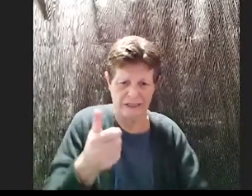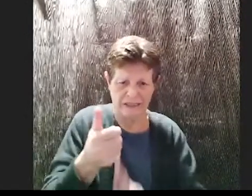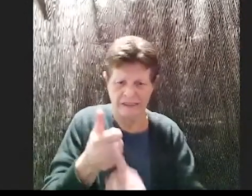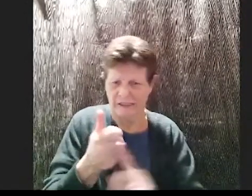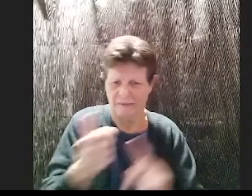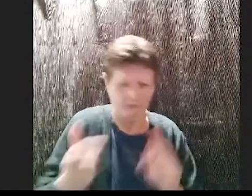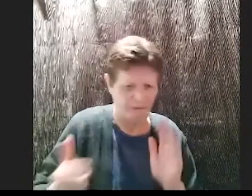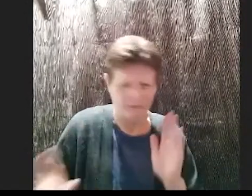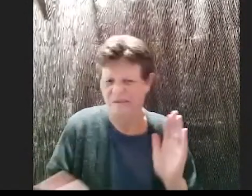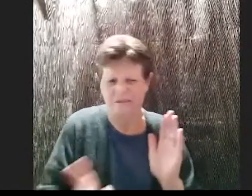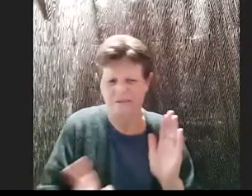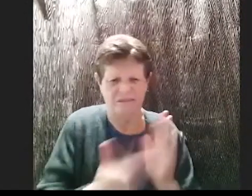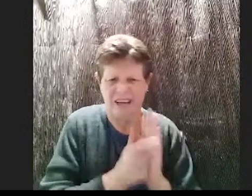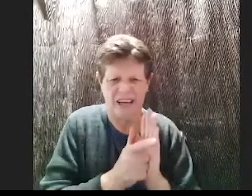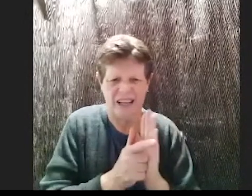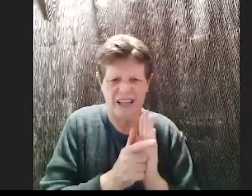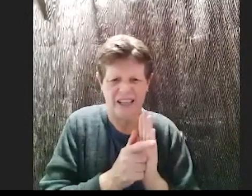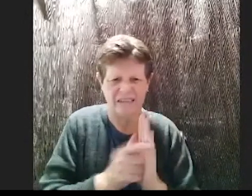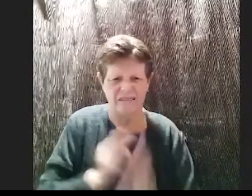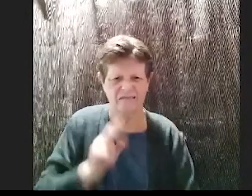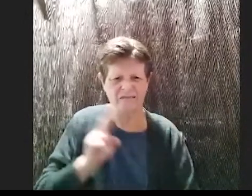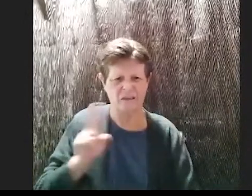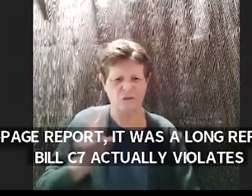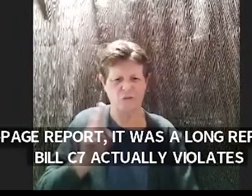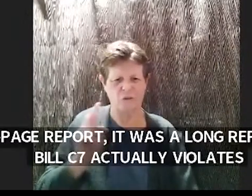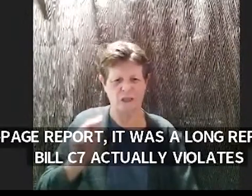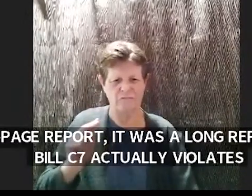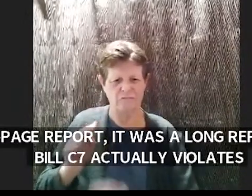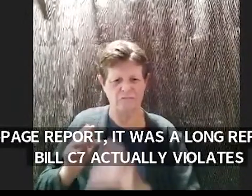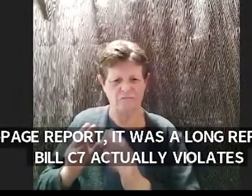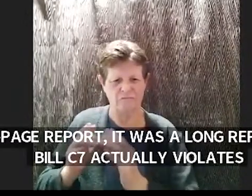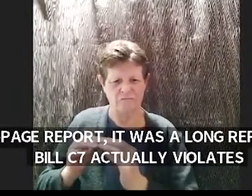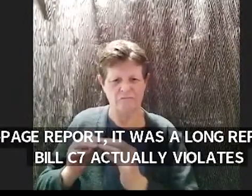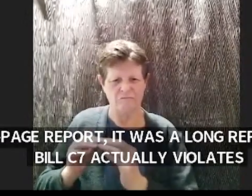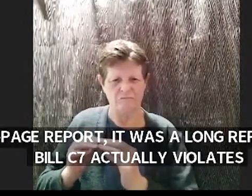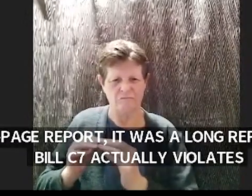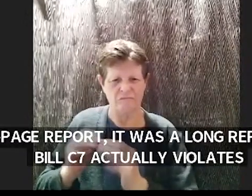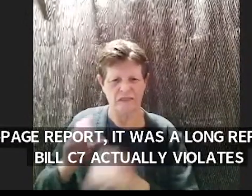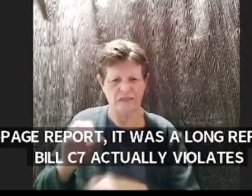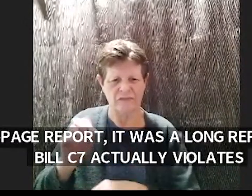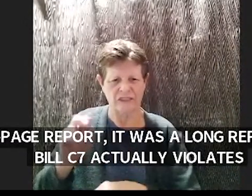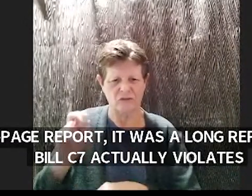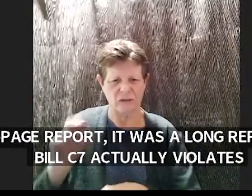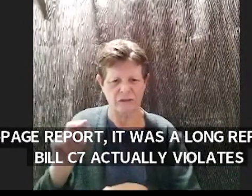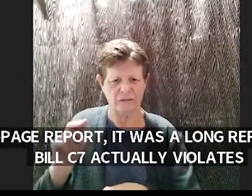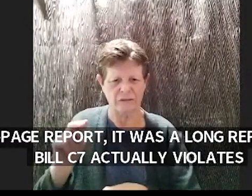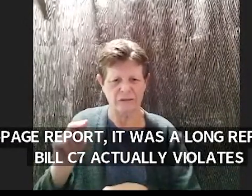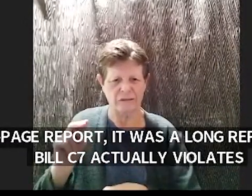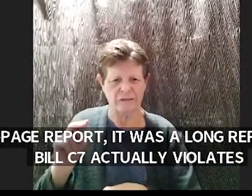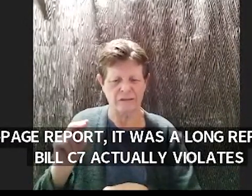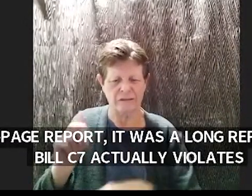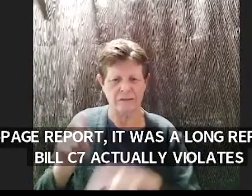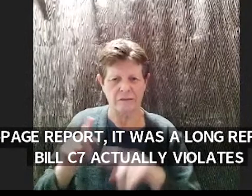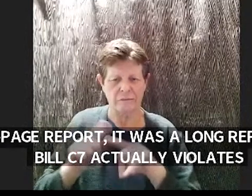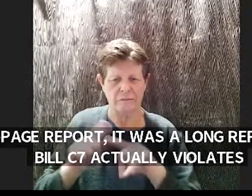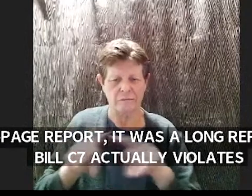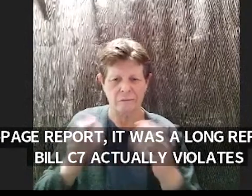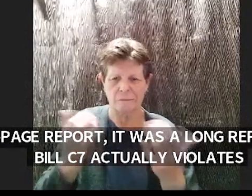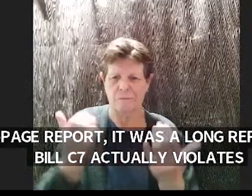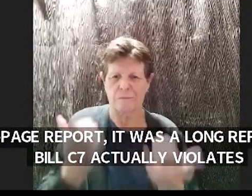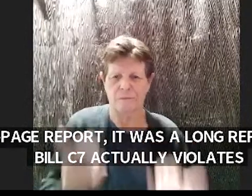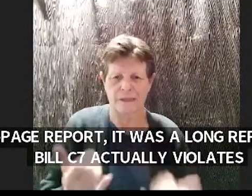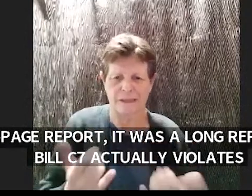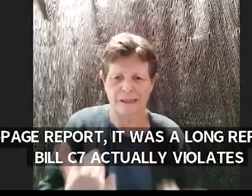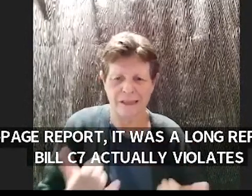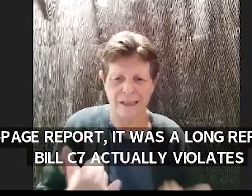convention um and and yet here we are um still literally like many